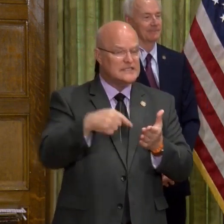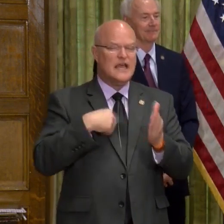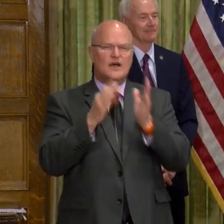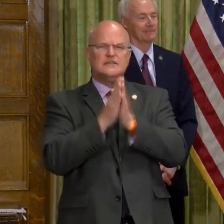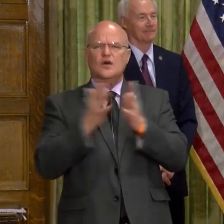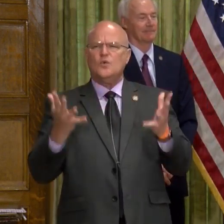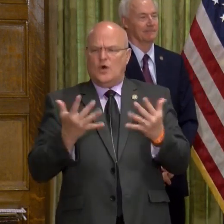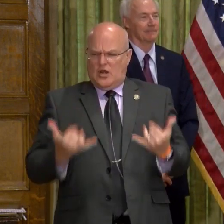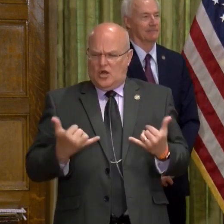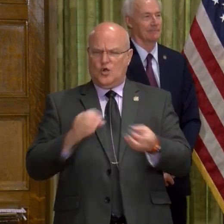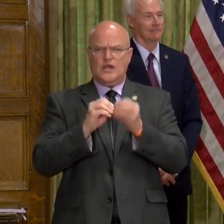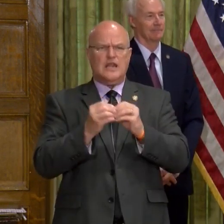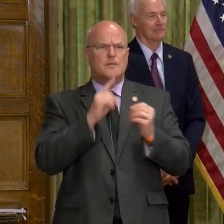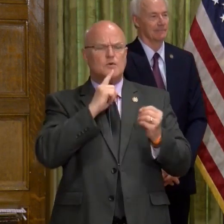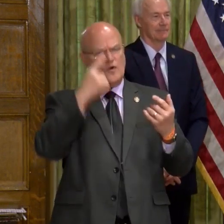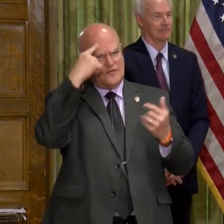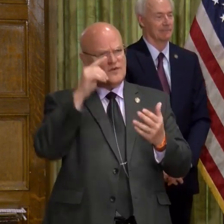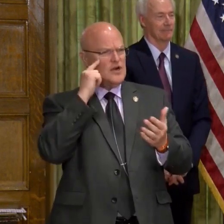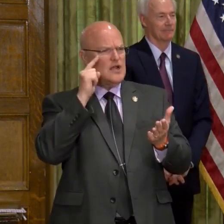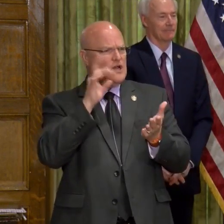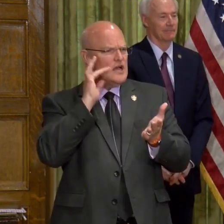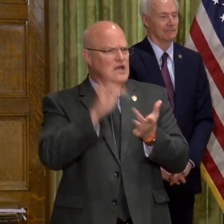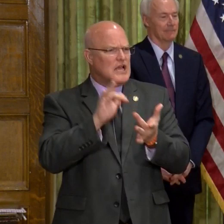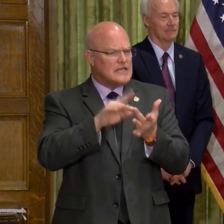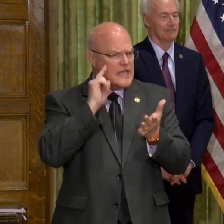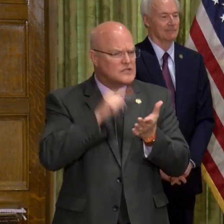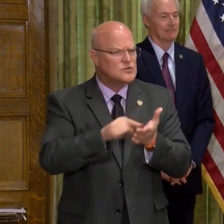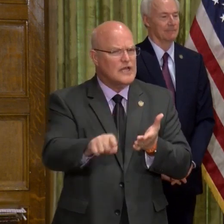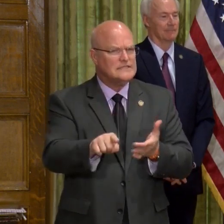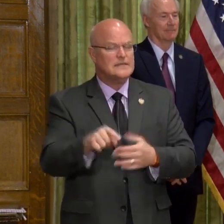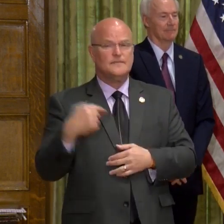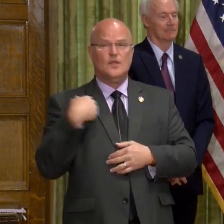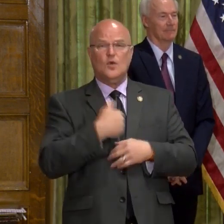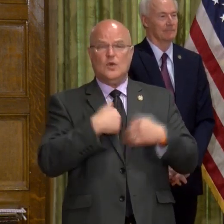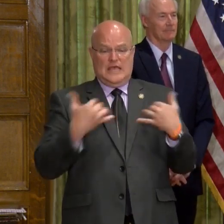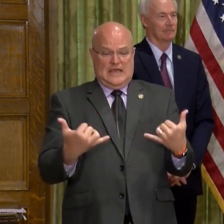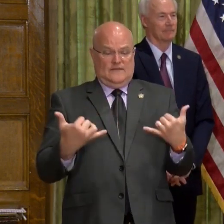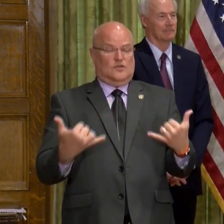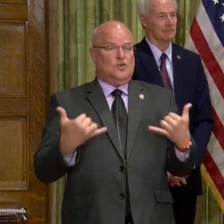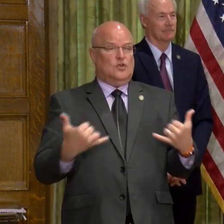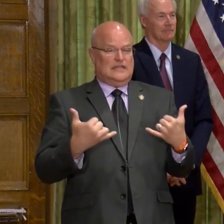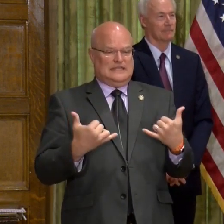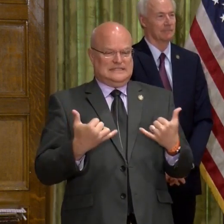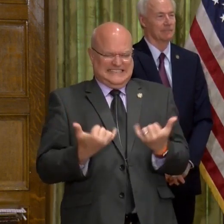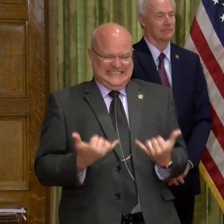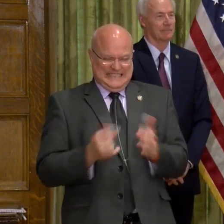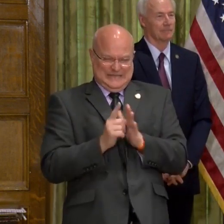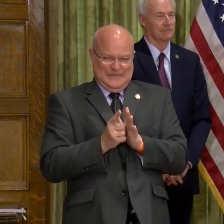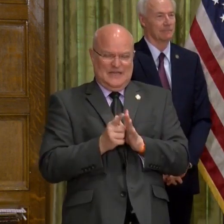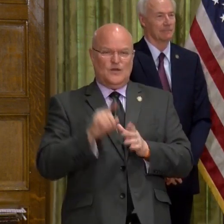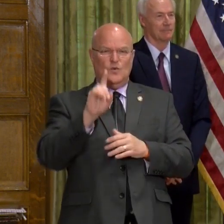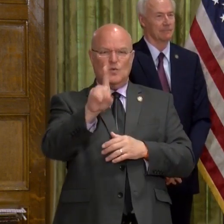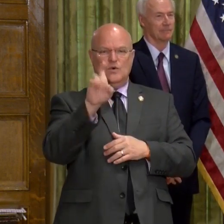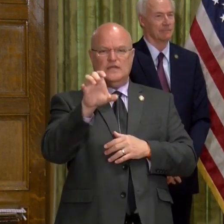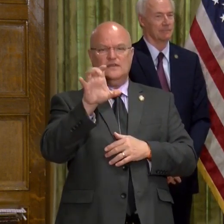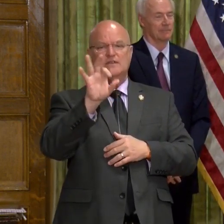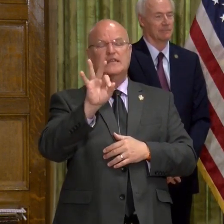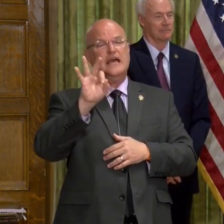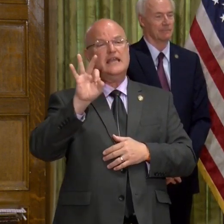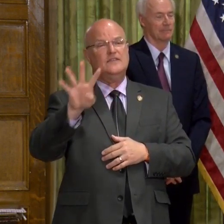was asked what our current numbers were for contact tracing. We have currently, as of this minute, 194